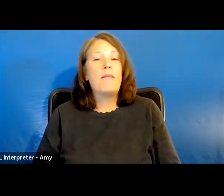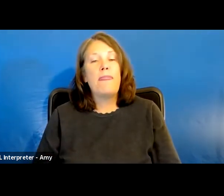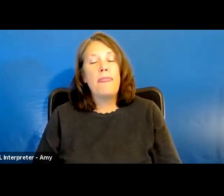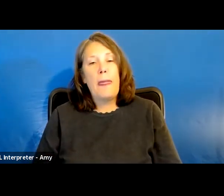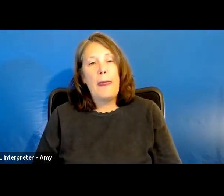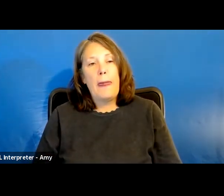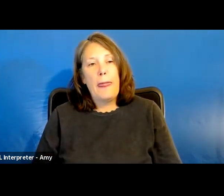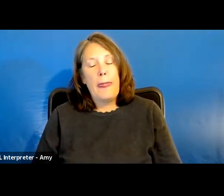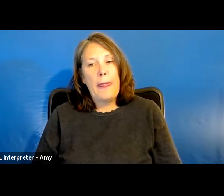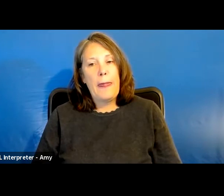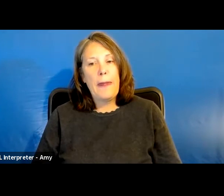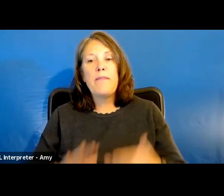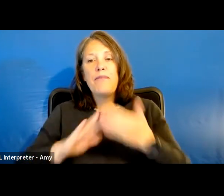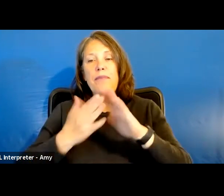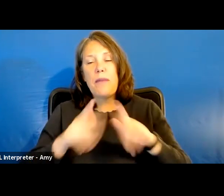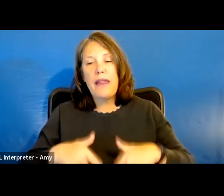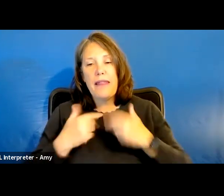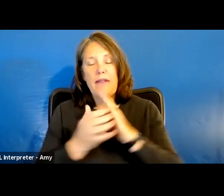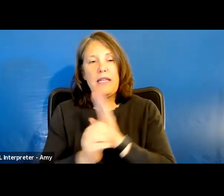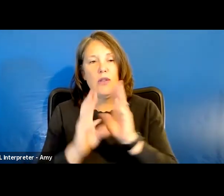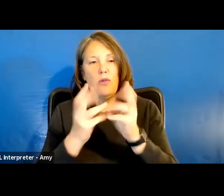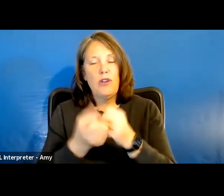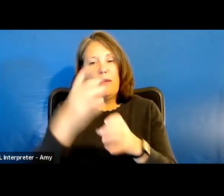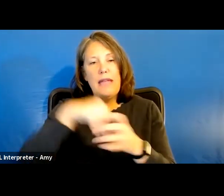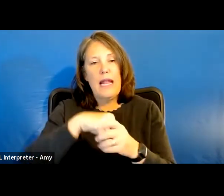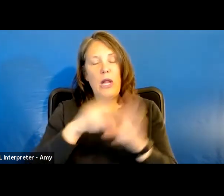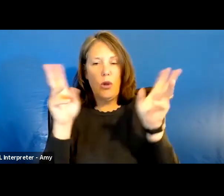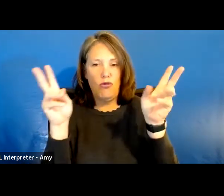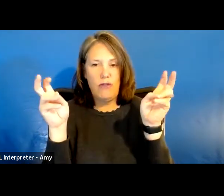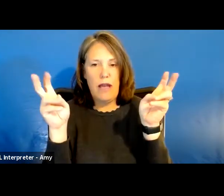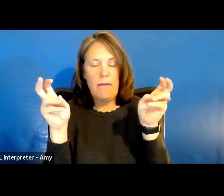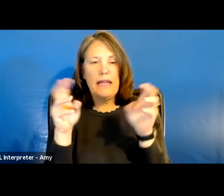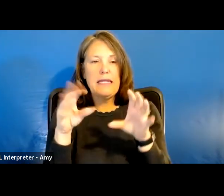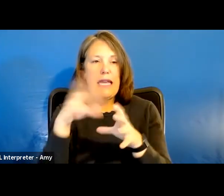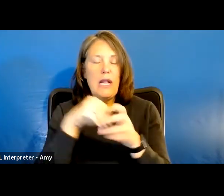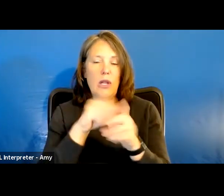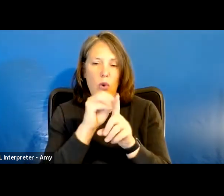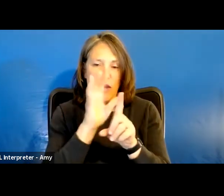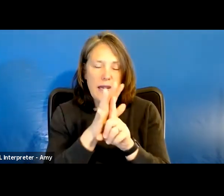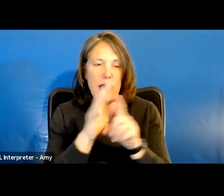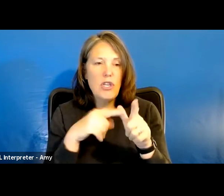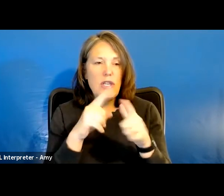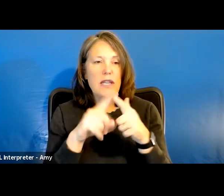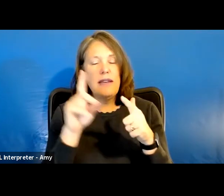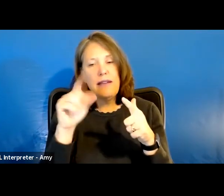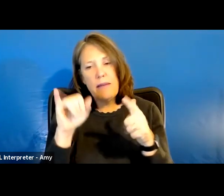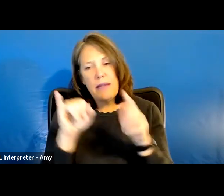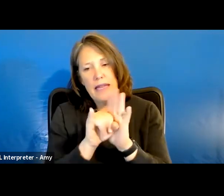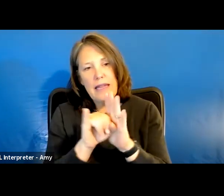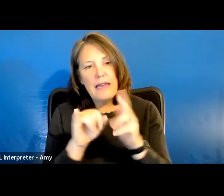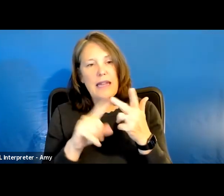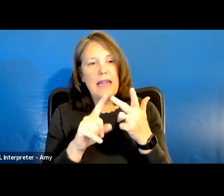Community living skills workshops include topics include the orientation, disability identity,